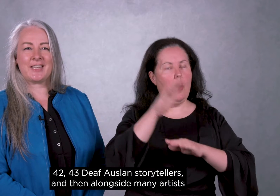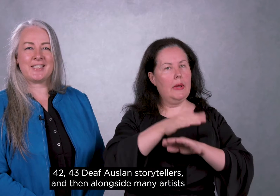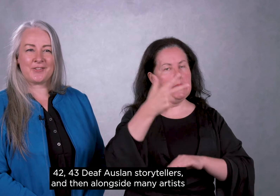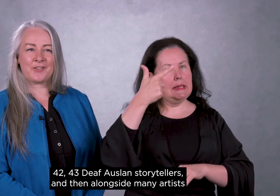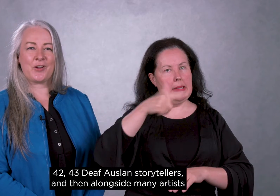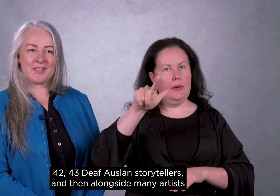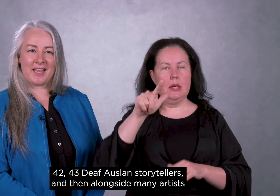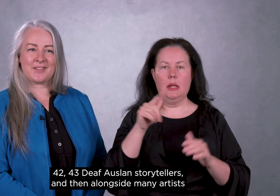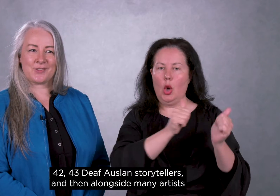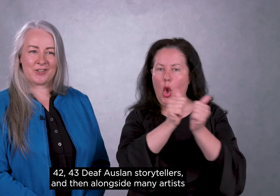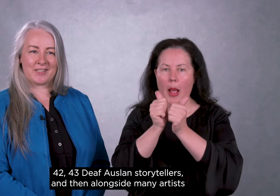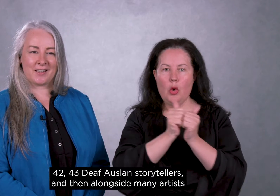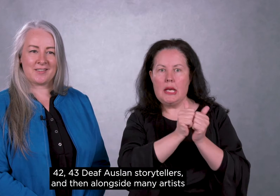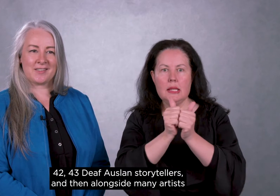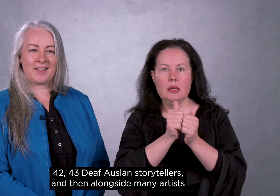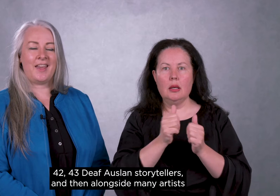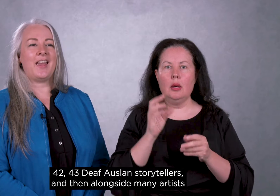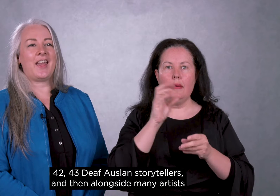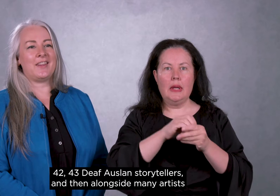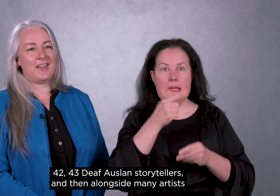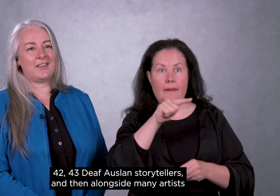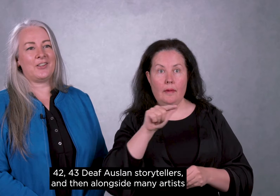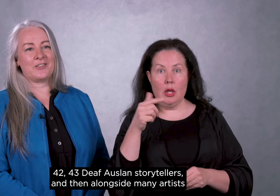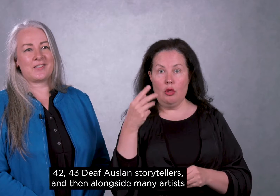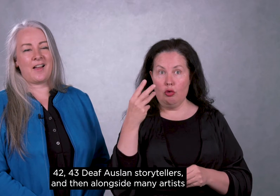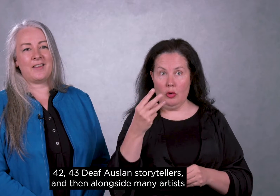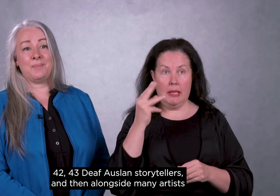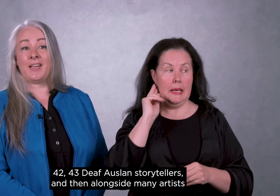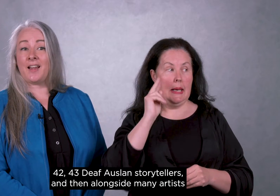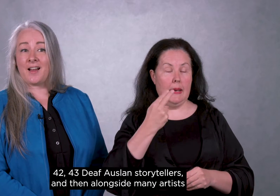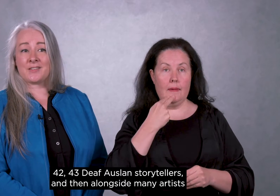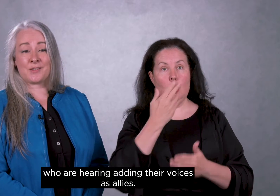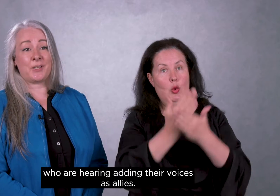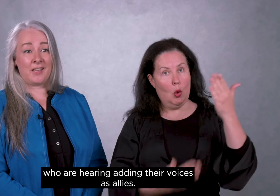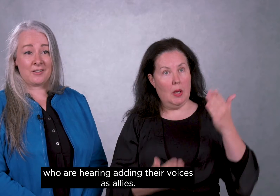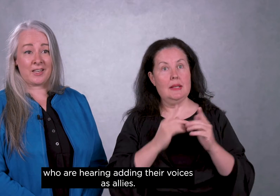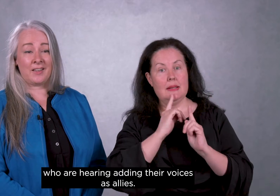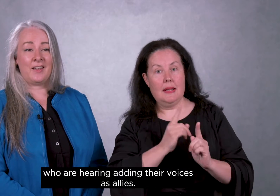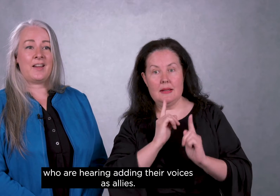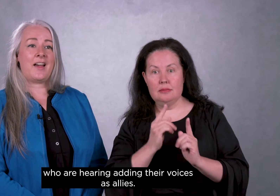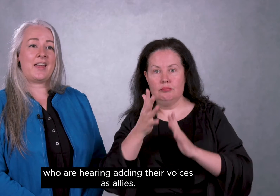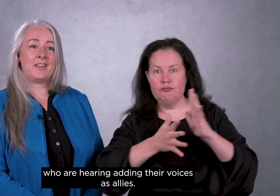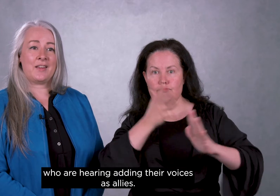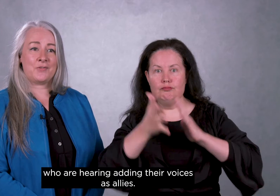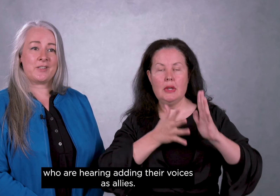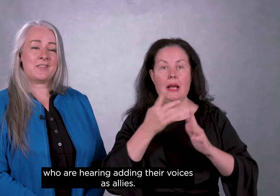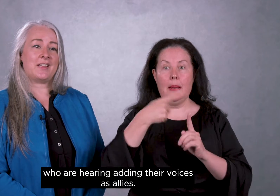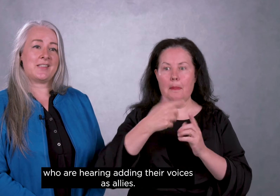deaf Auslan storytellers, and then alongside many artists who are hearing, adding their voices as